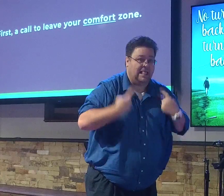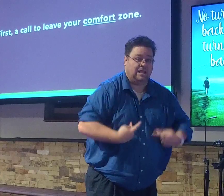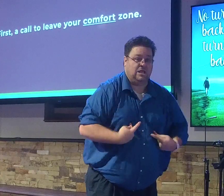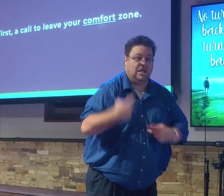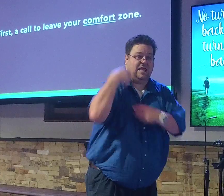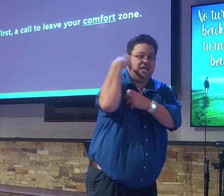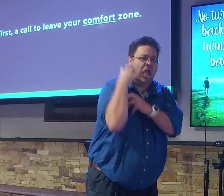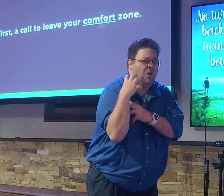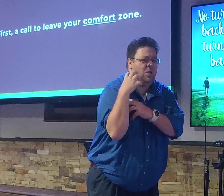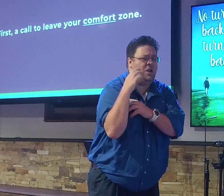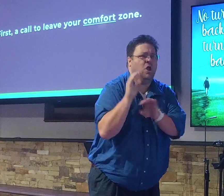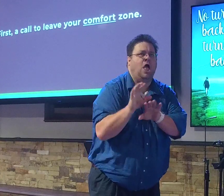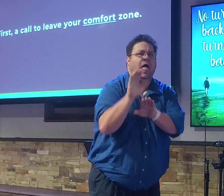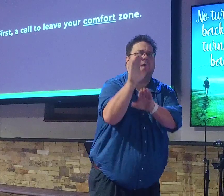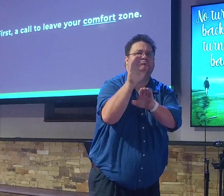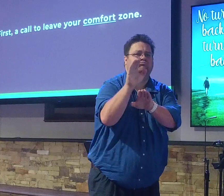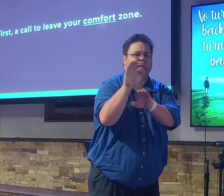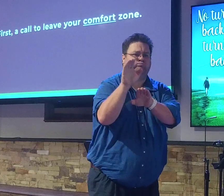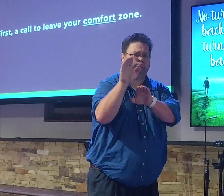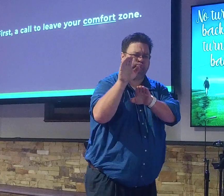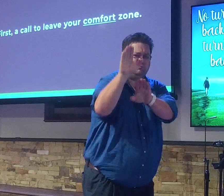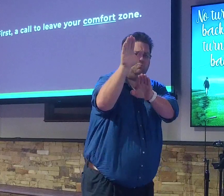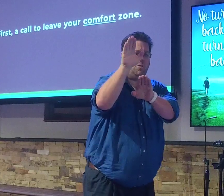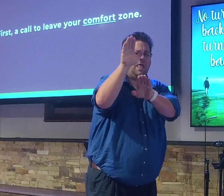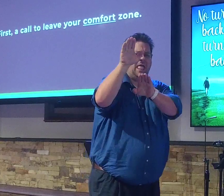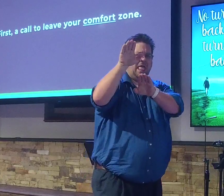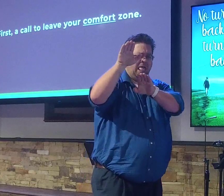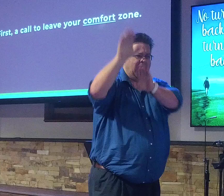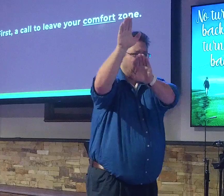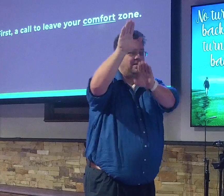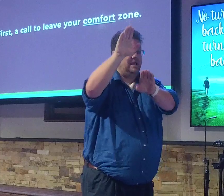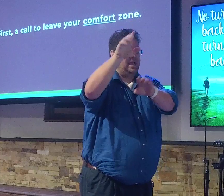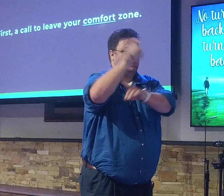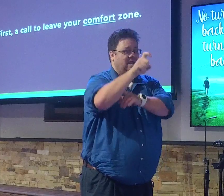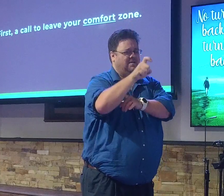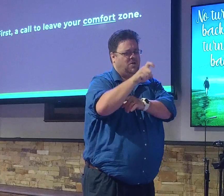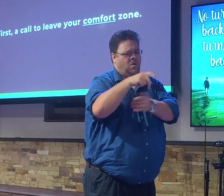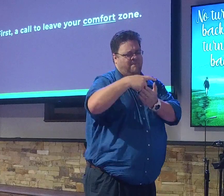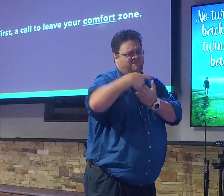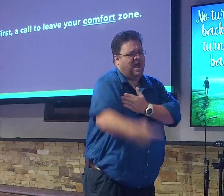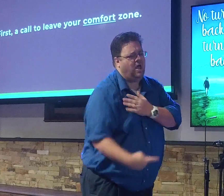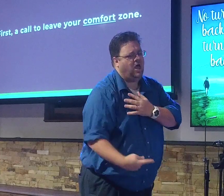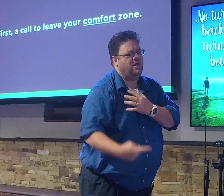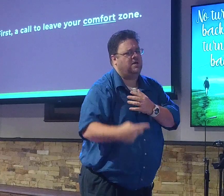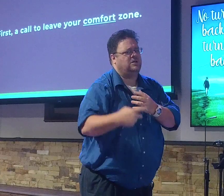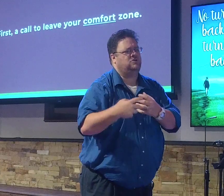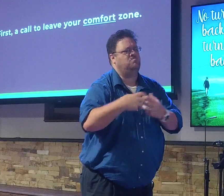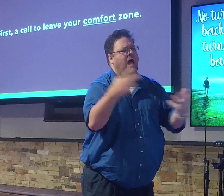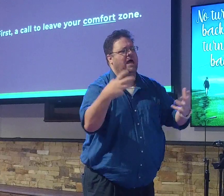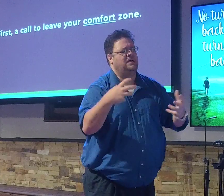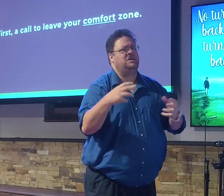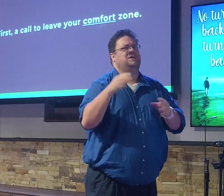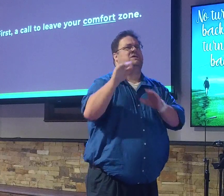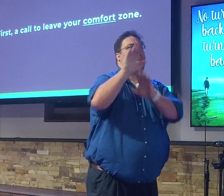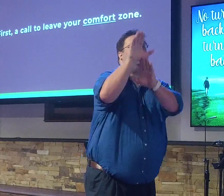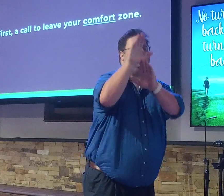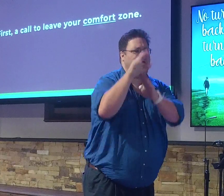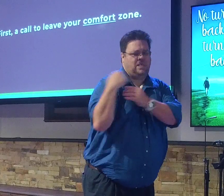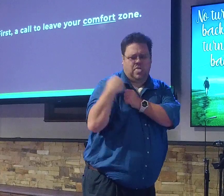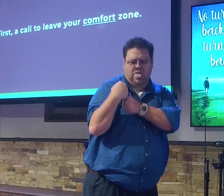And he carried it as far as he could. And then he had to have help. And when he got to the top of the hill, they took Jesus and they nailed